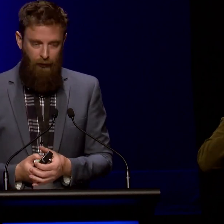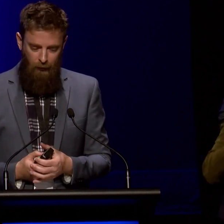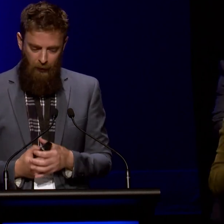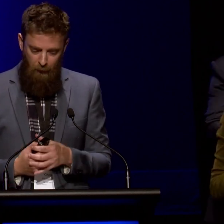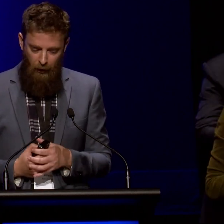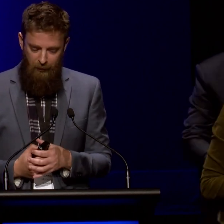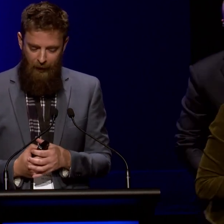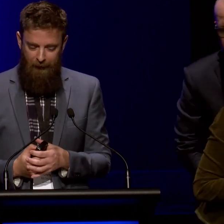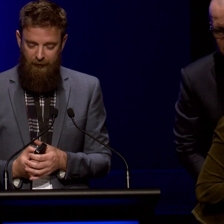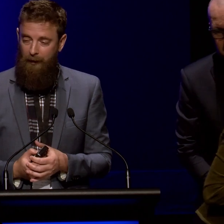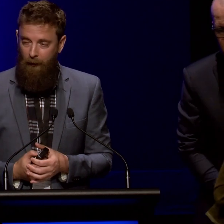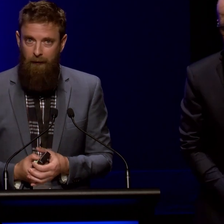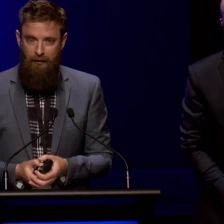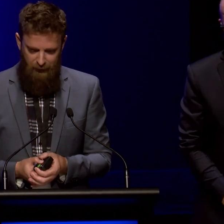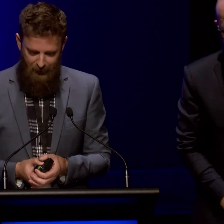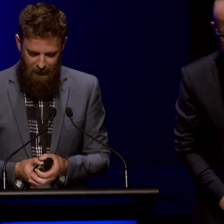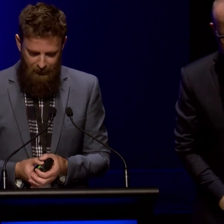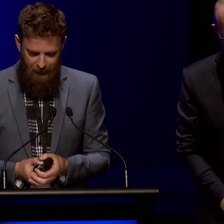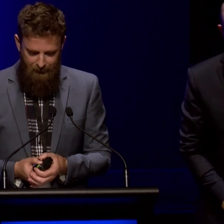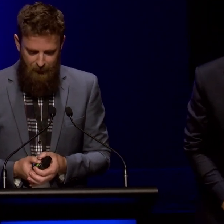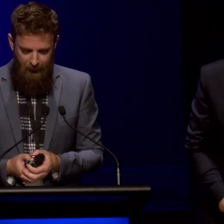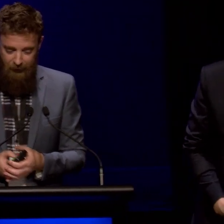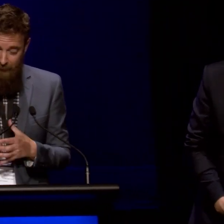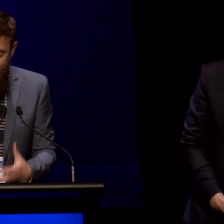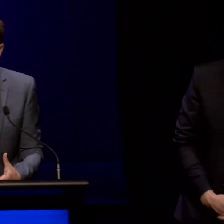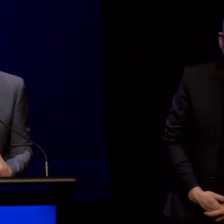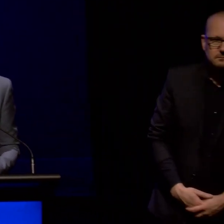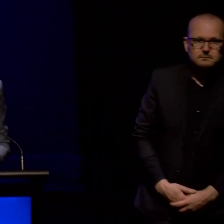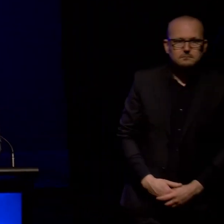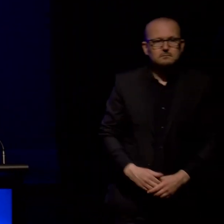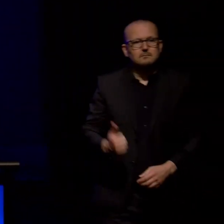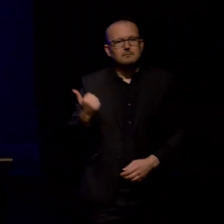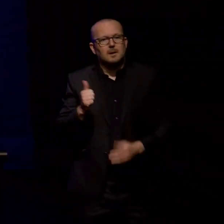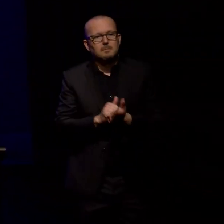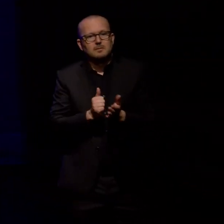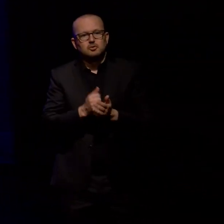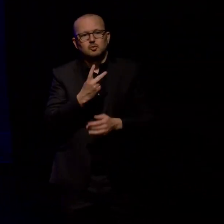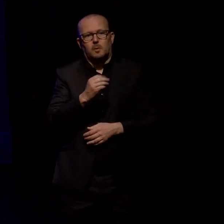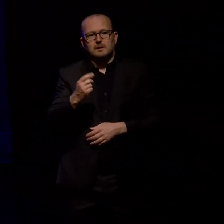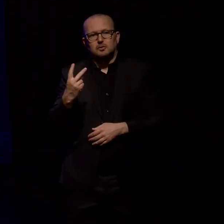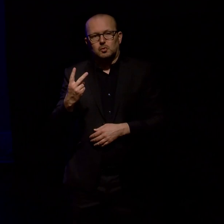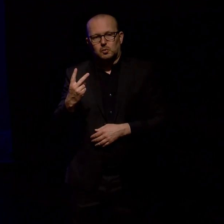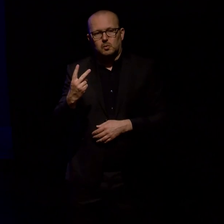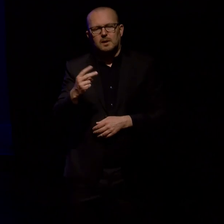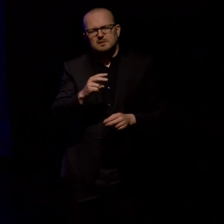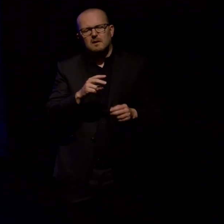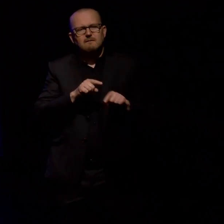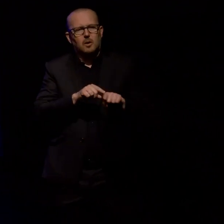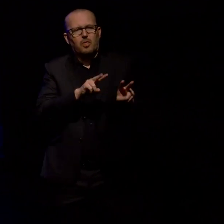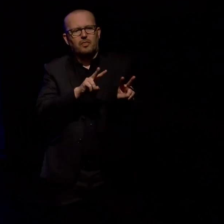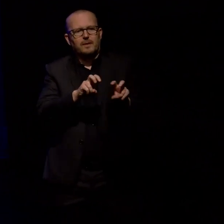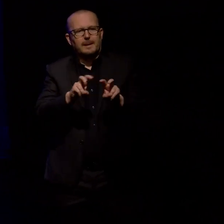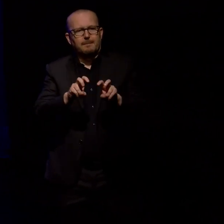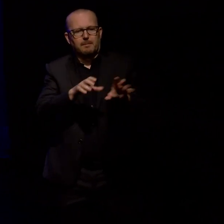2002 work by Les Malloy and Roger Smith. It's a thematic atlas exploring the shape and form of Aotearoa's many